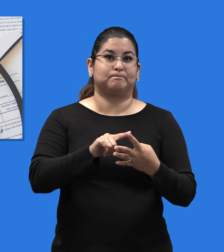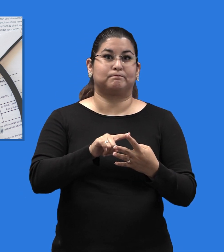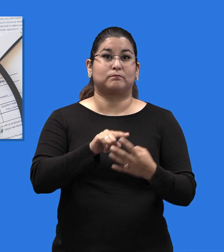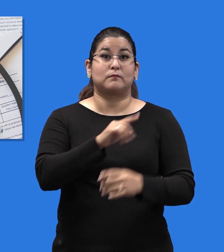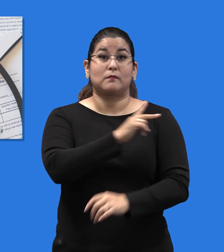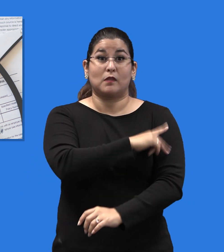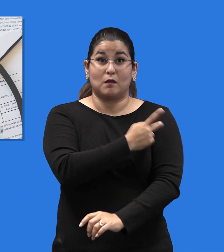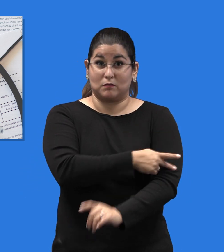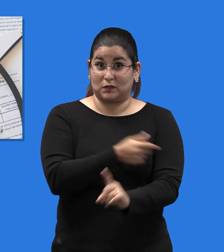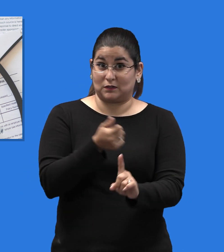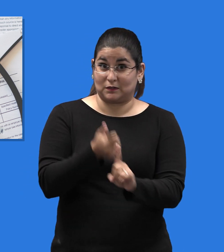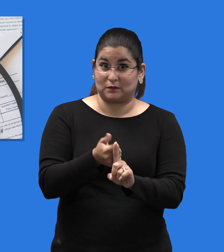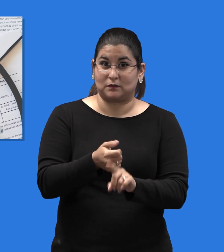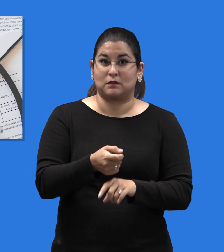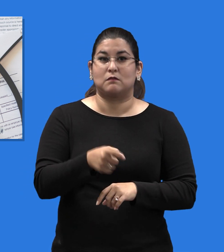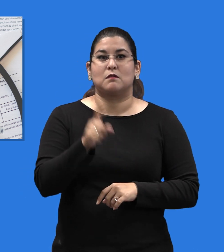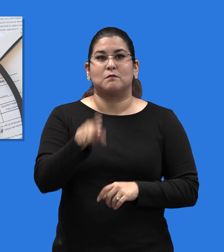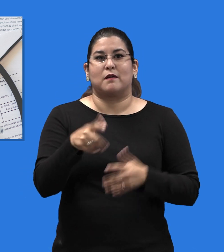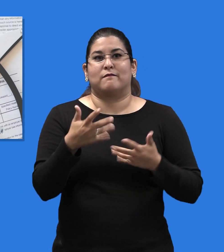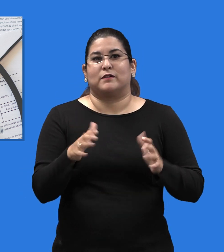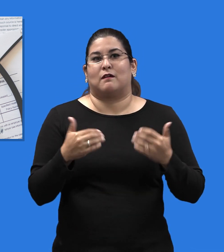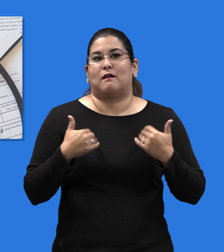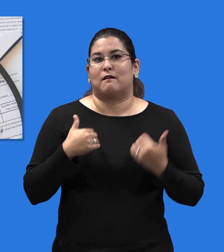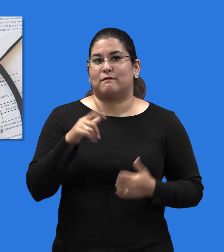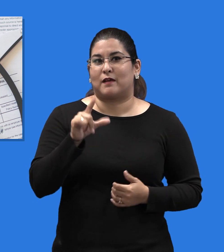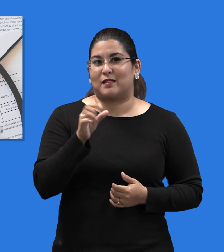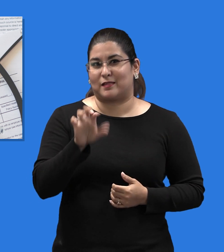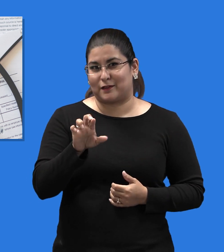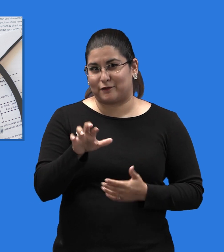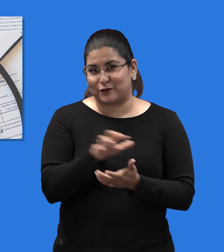The patient must have liver damage, called fibrosis.